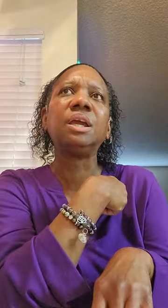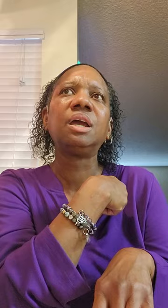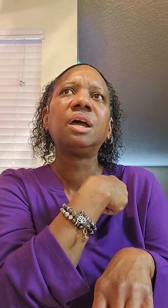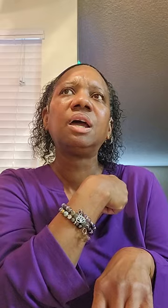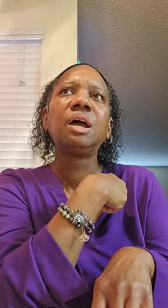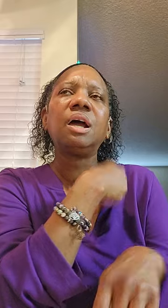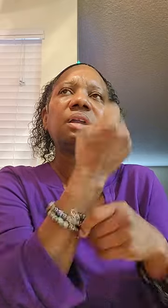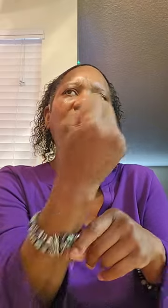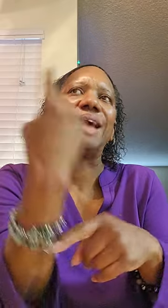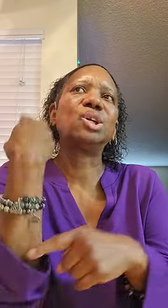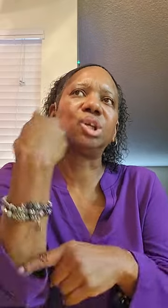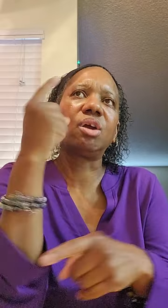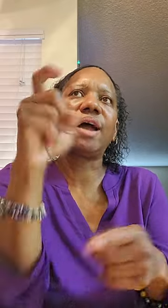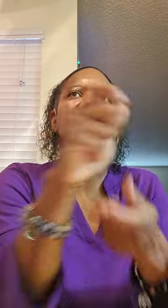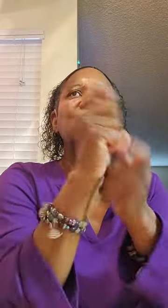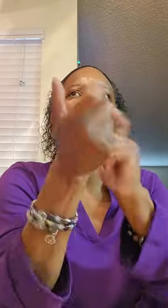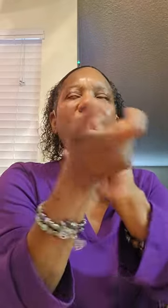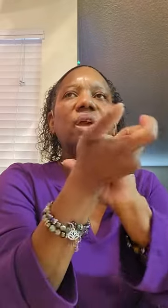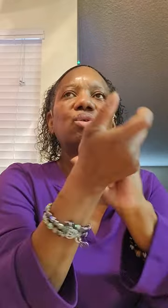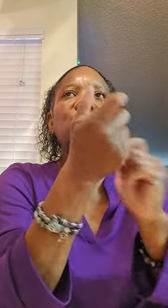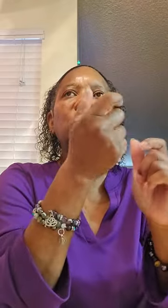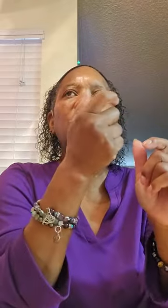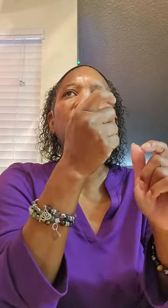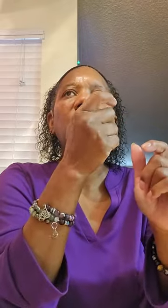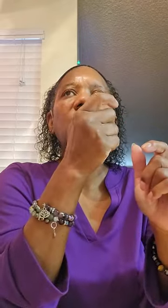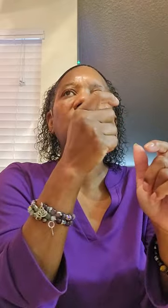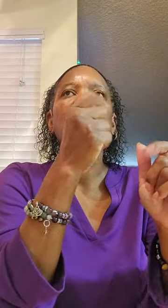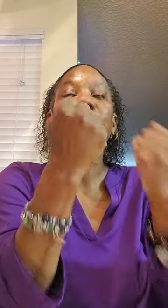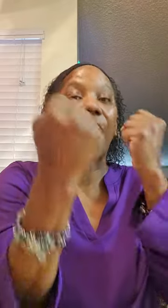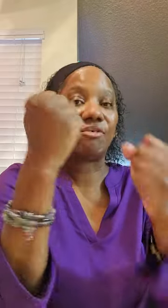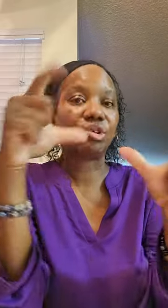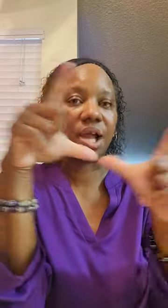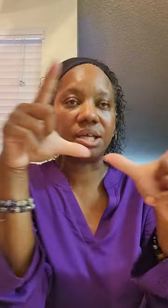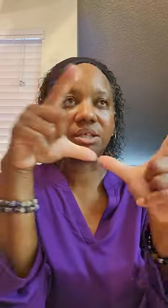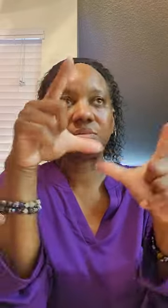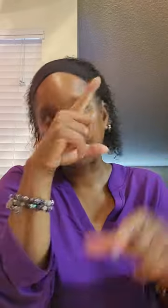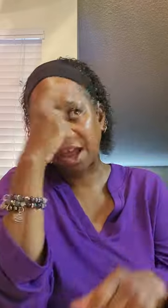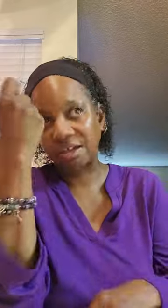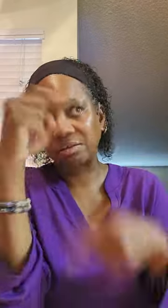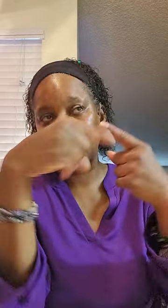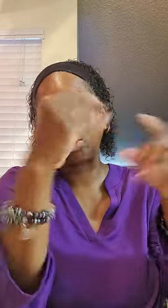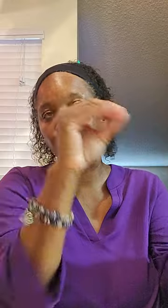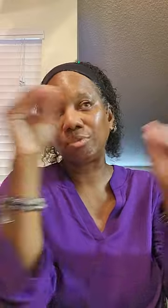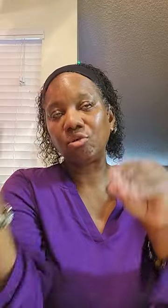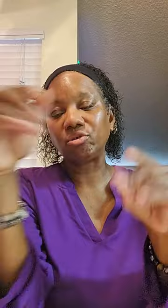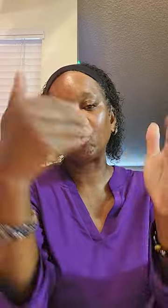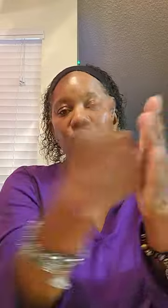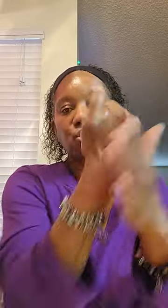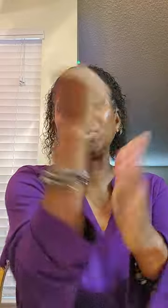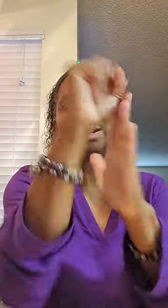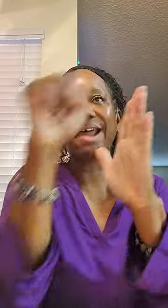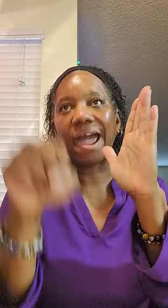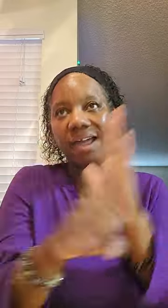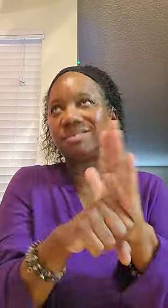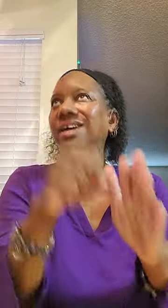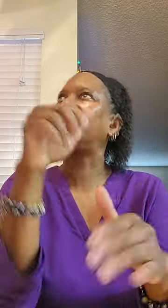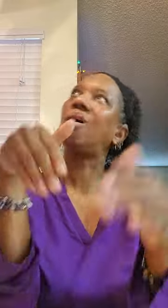last year I had to change driver's license because when you move to a new state, that's a